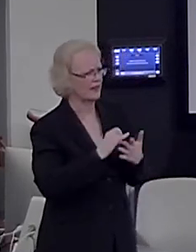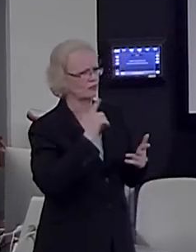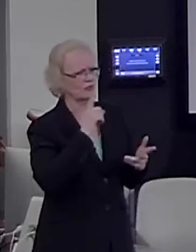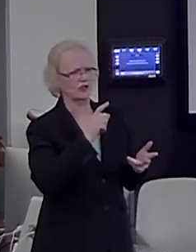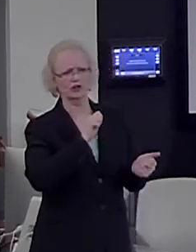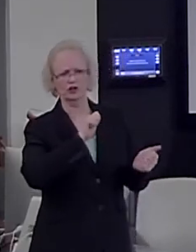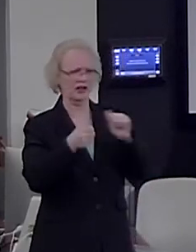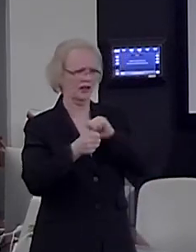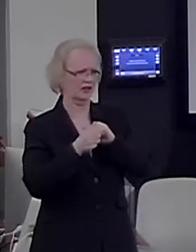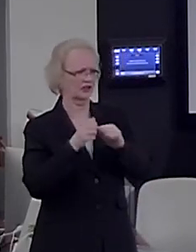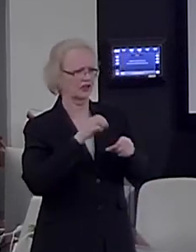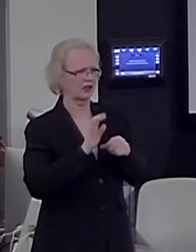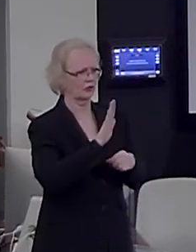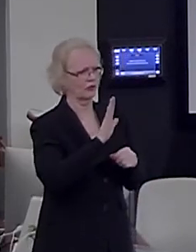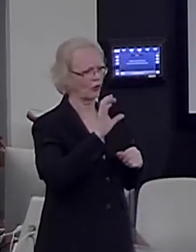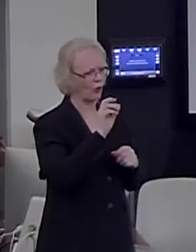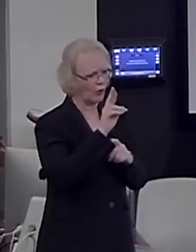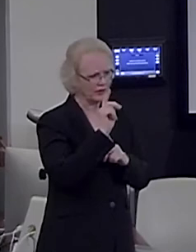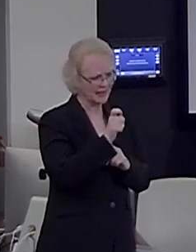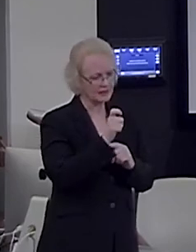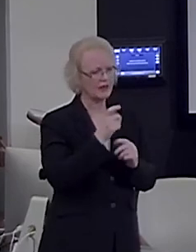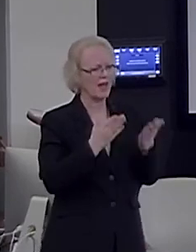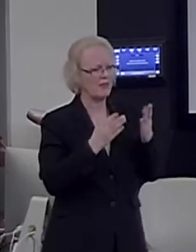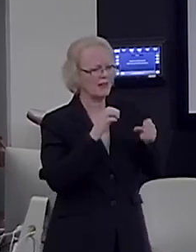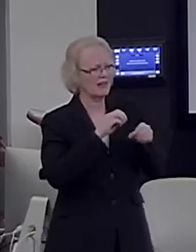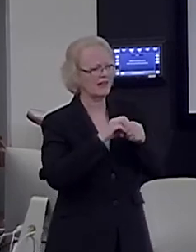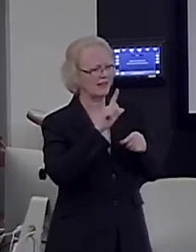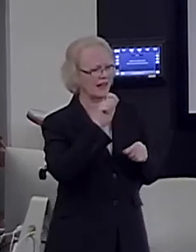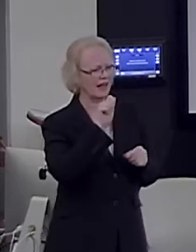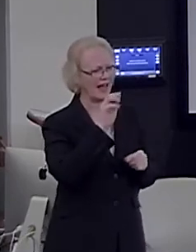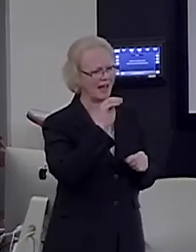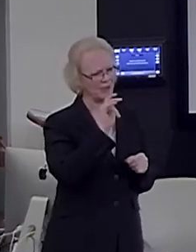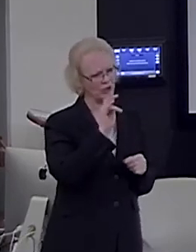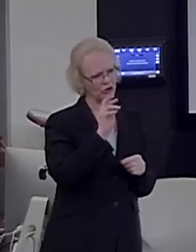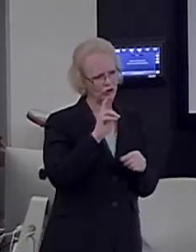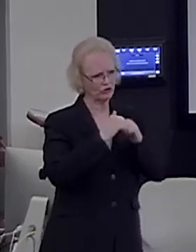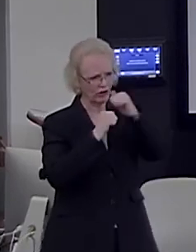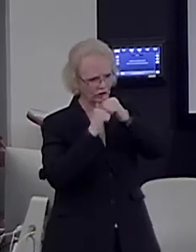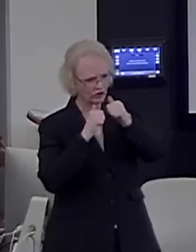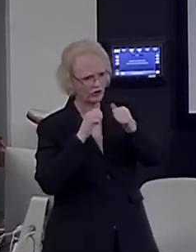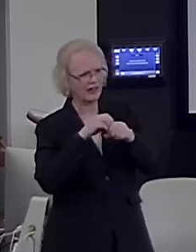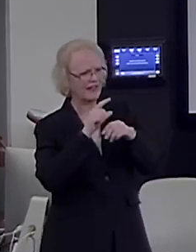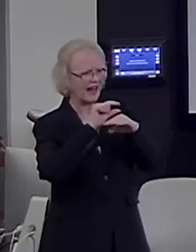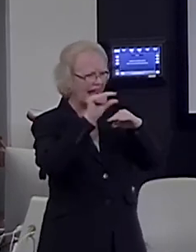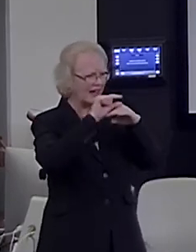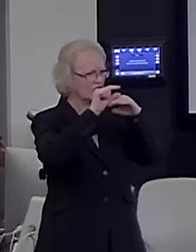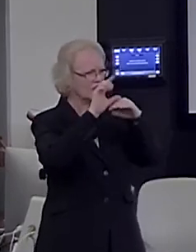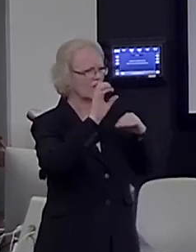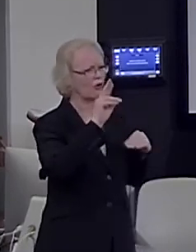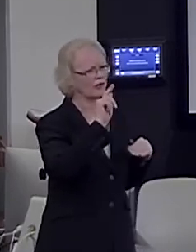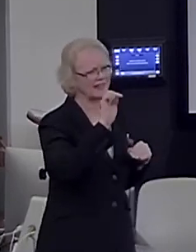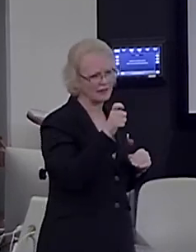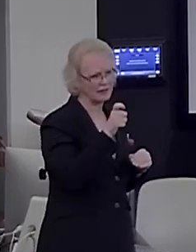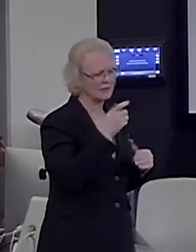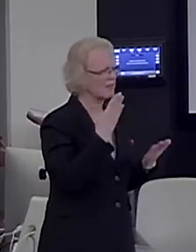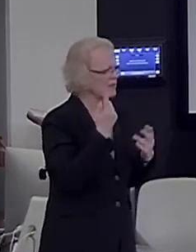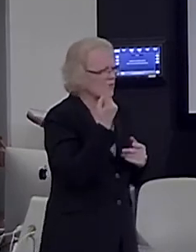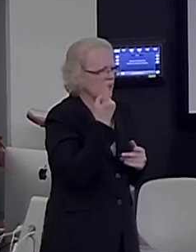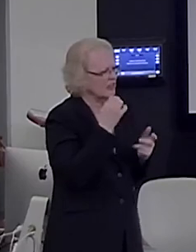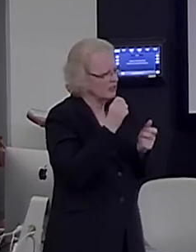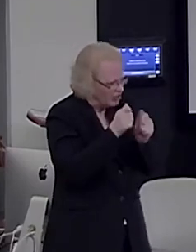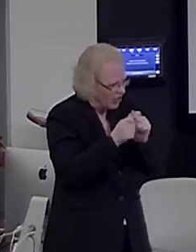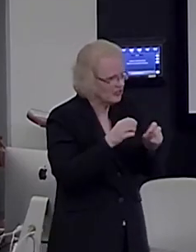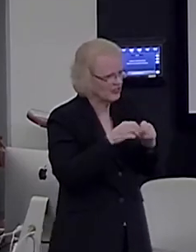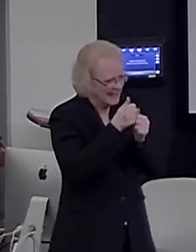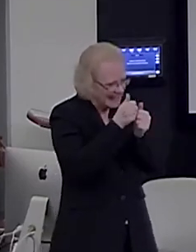in the cortex, maybe in the laminar structure of cortex, in the layers of cortex. Maybe something has changed in each of these